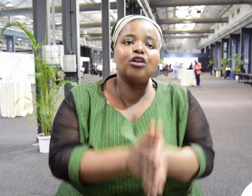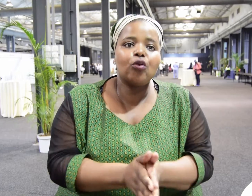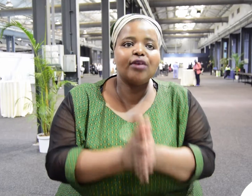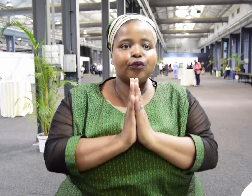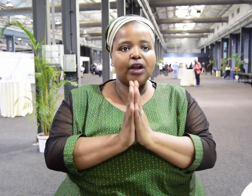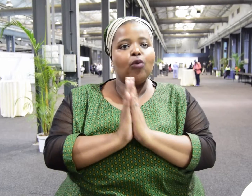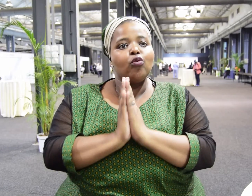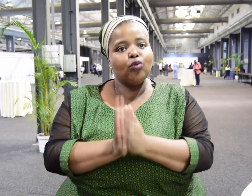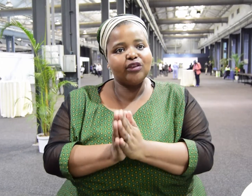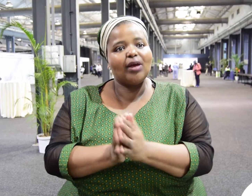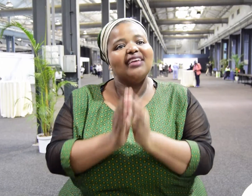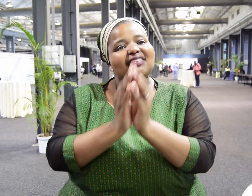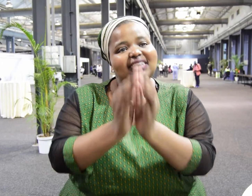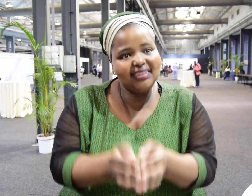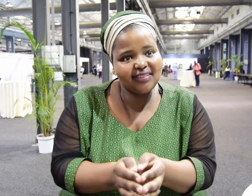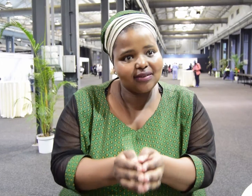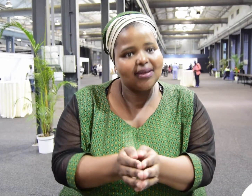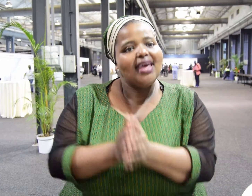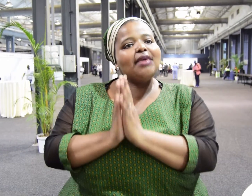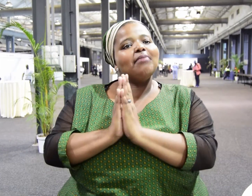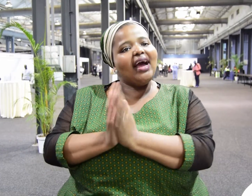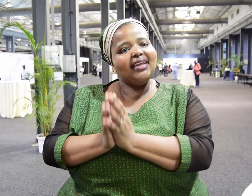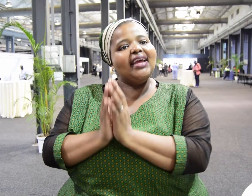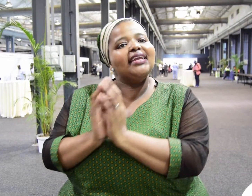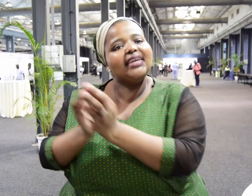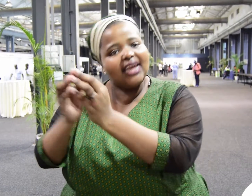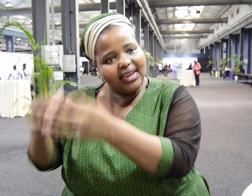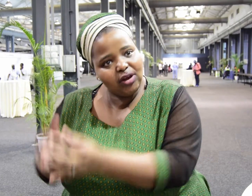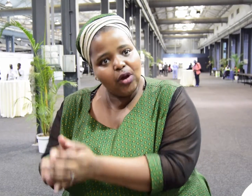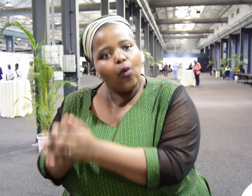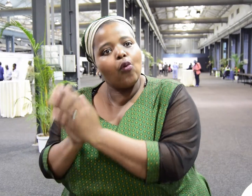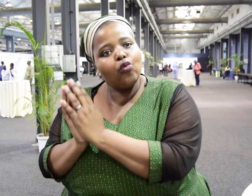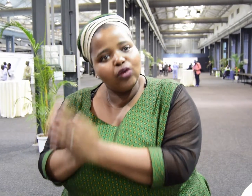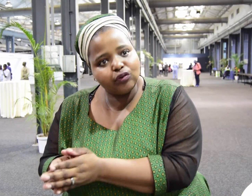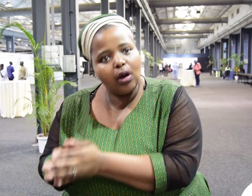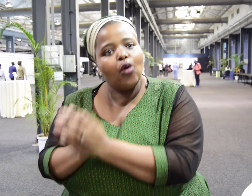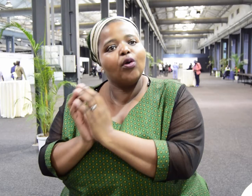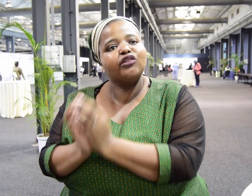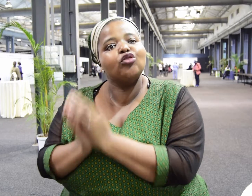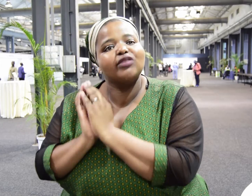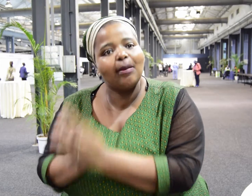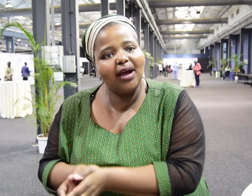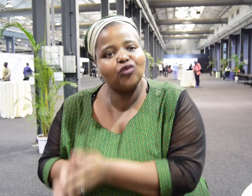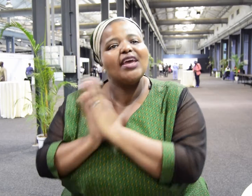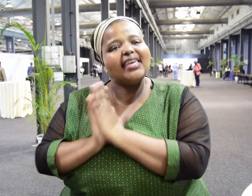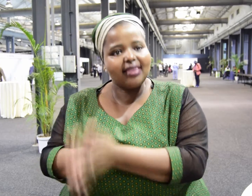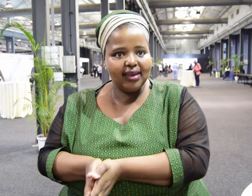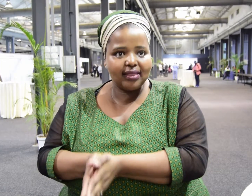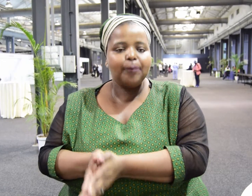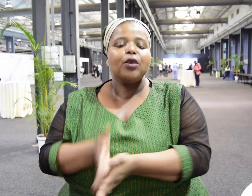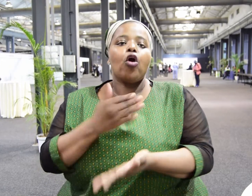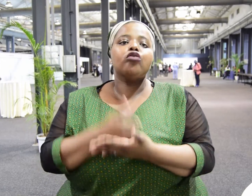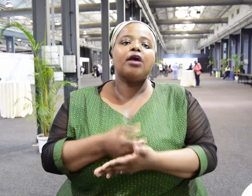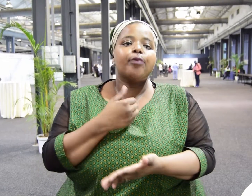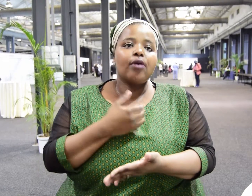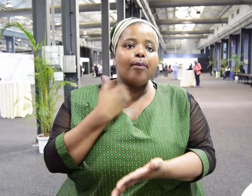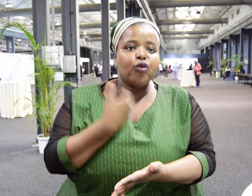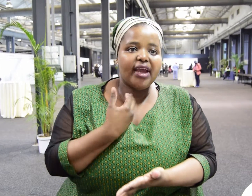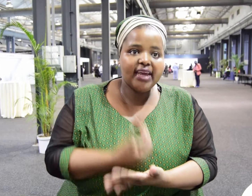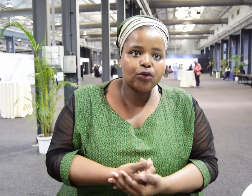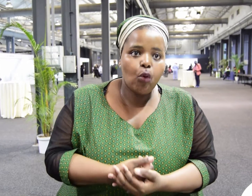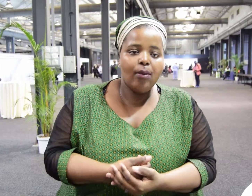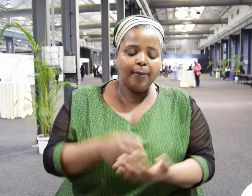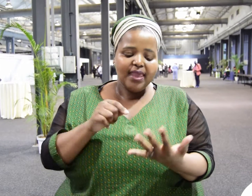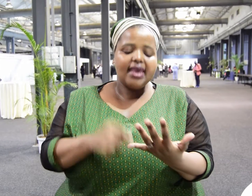You to take the national use and This the program.